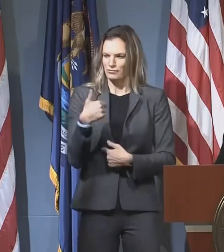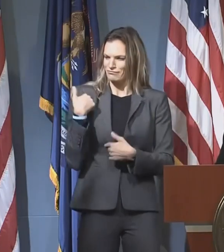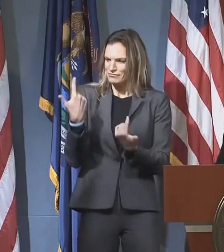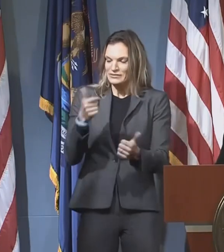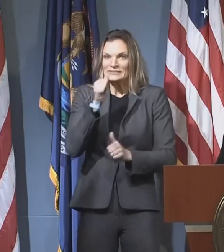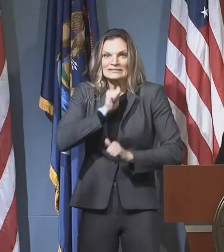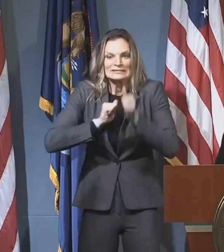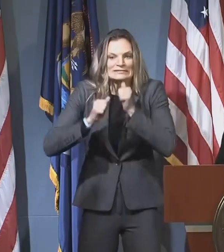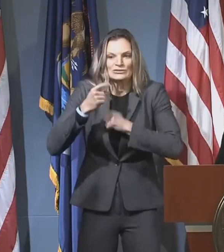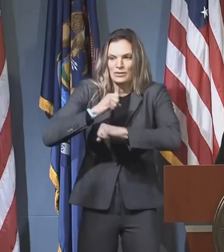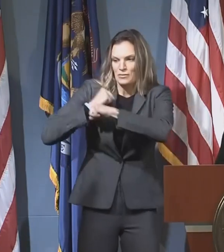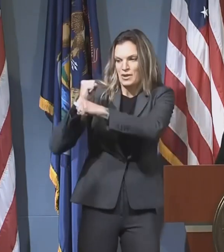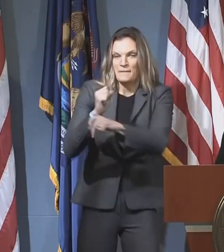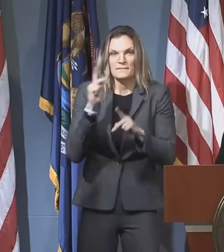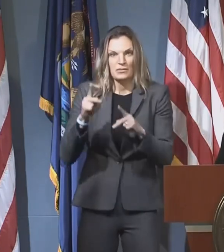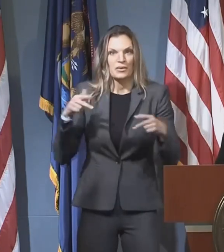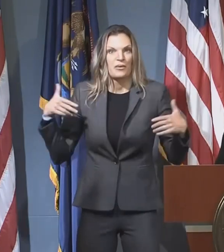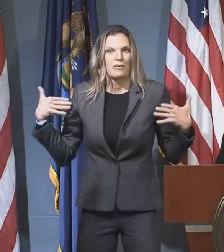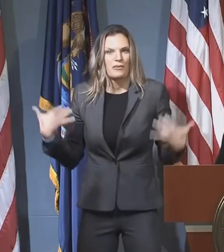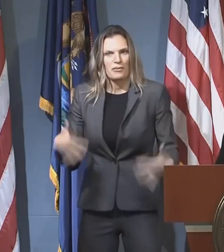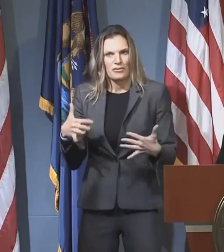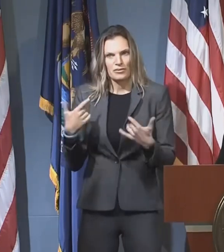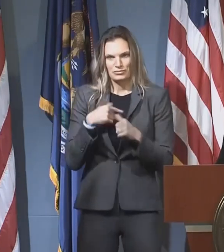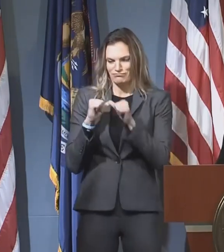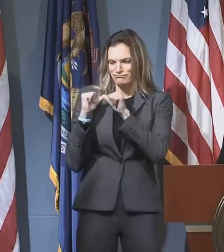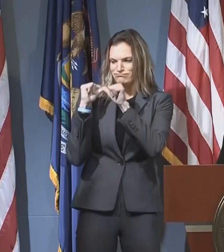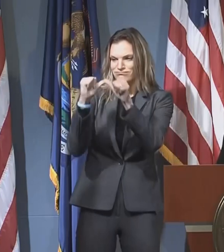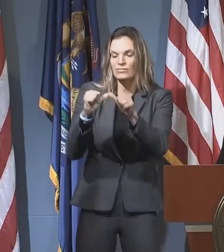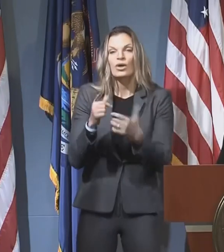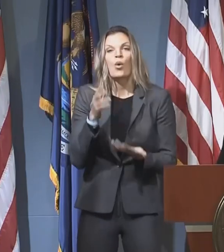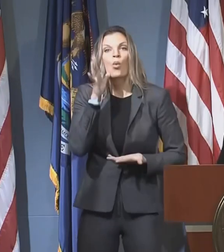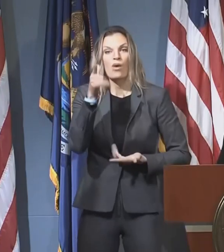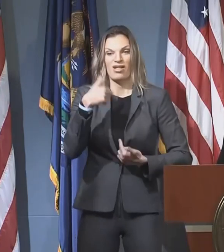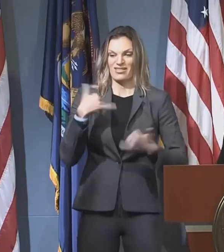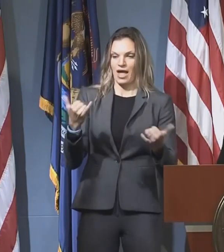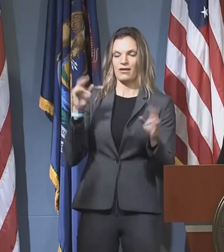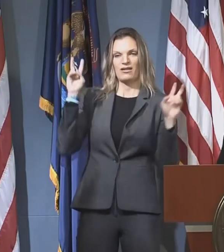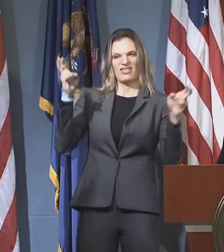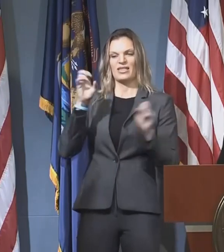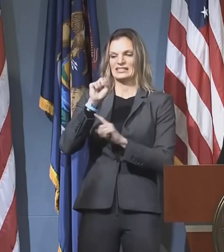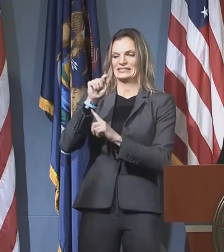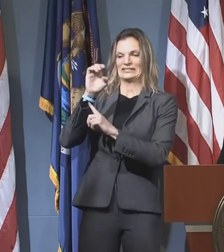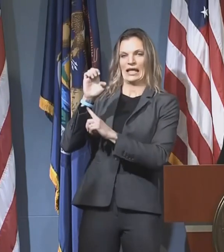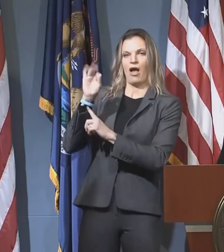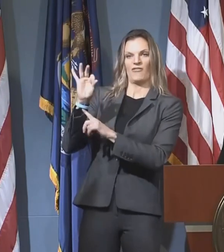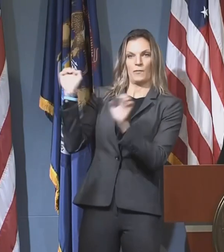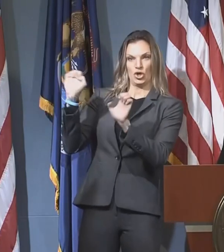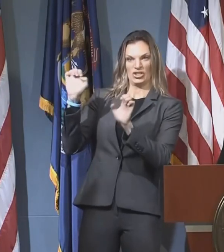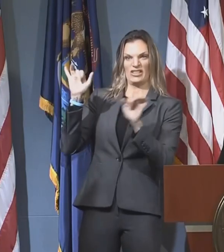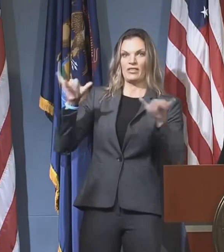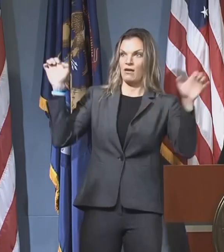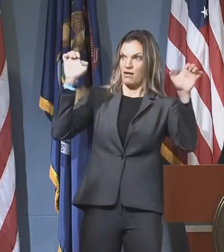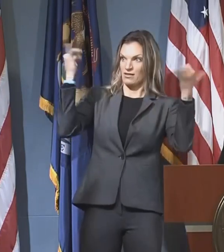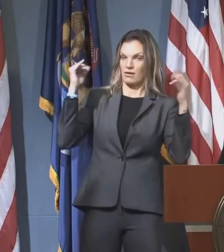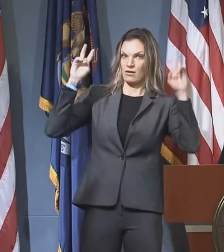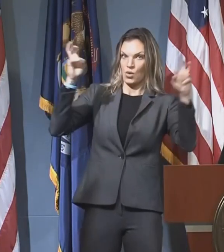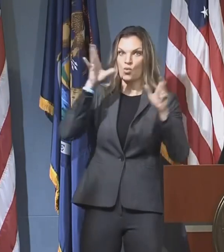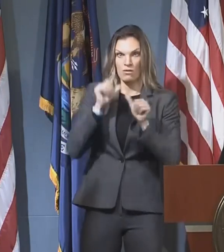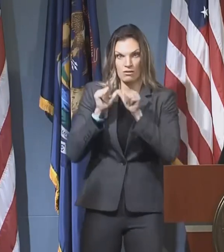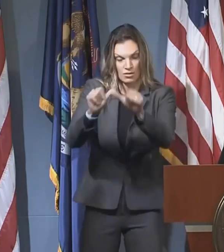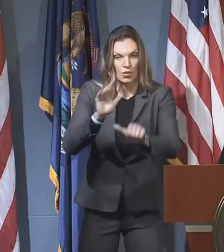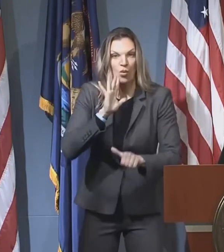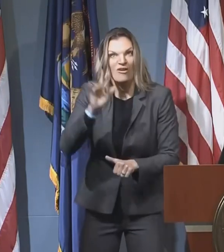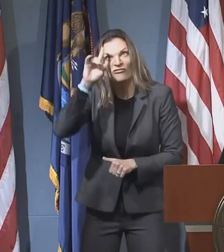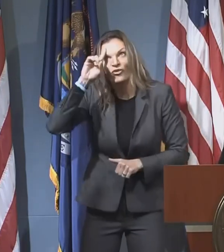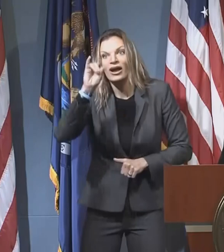We will not be in a state of emergency forever. And I made a comment in an interview the other day that I thought we were in the earlier phases